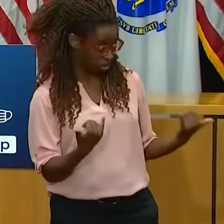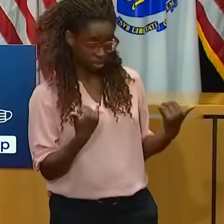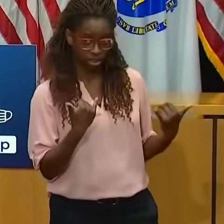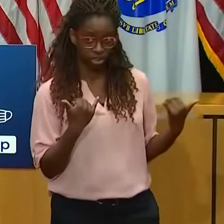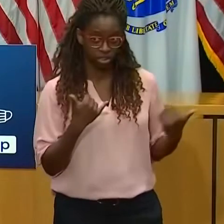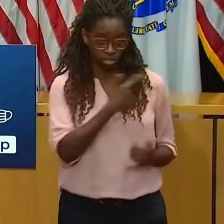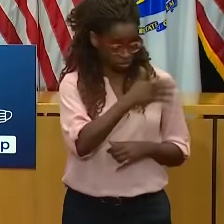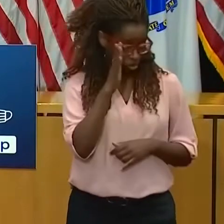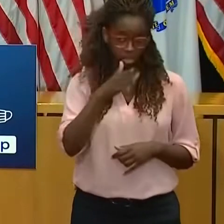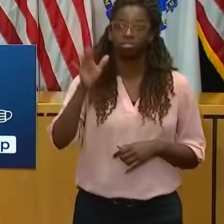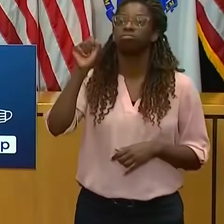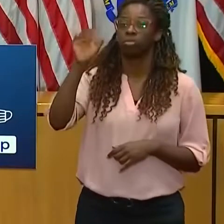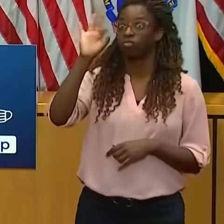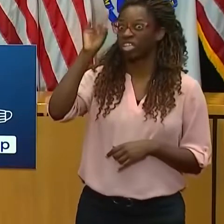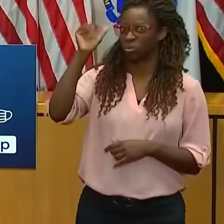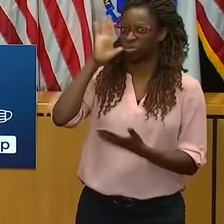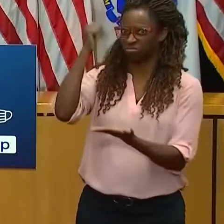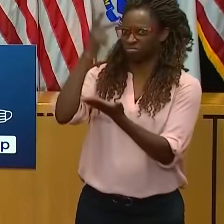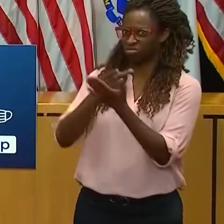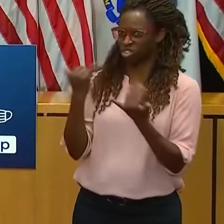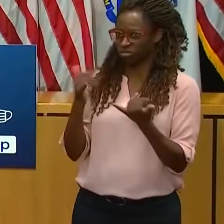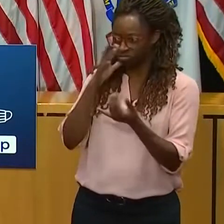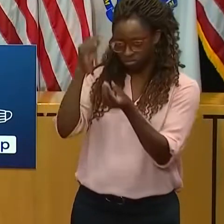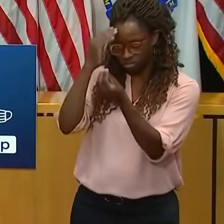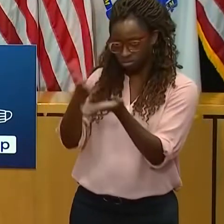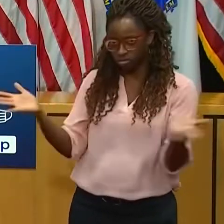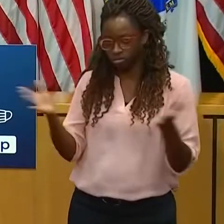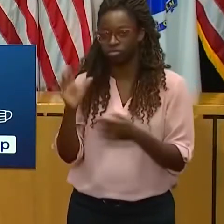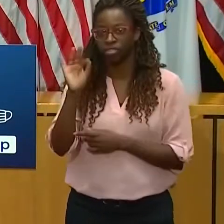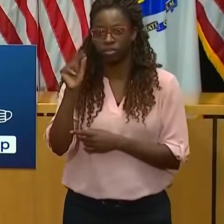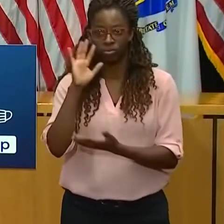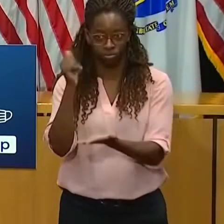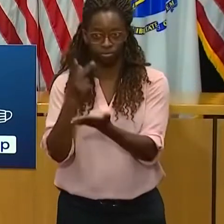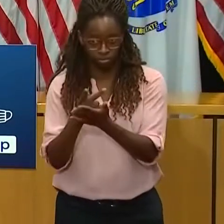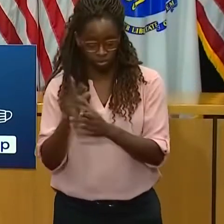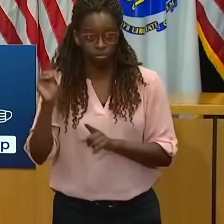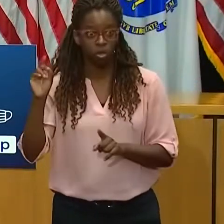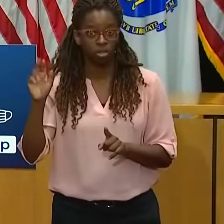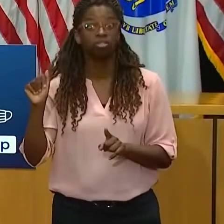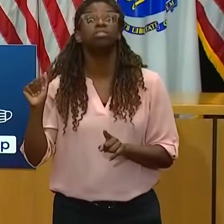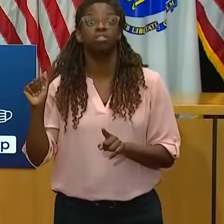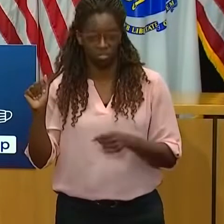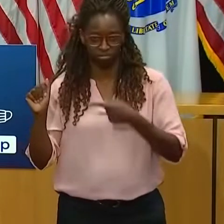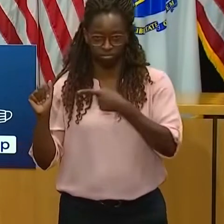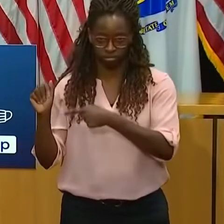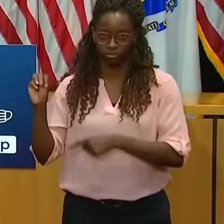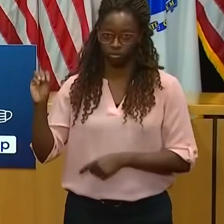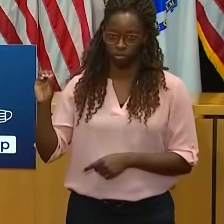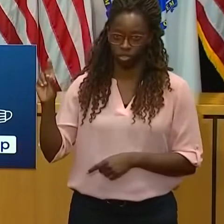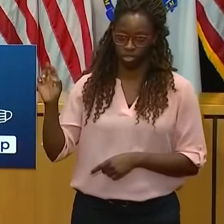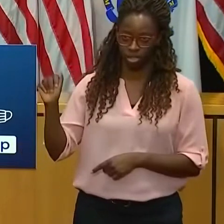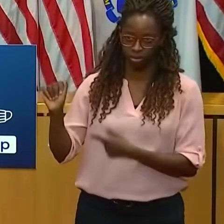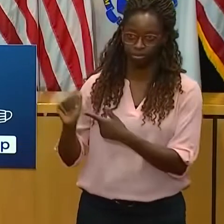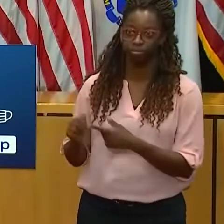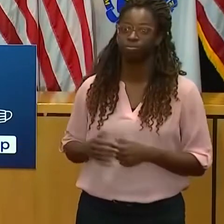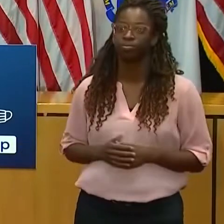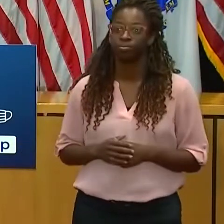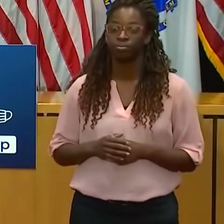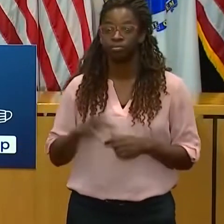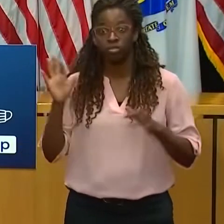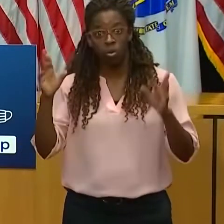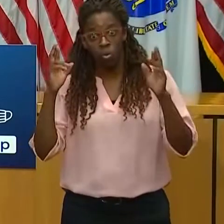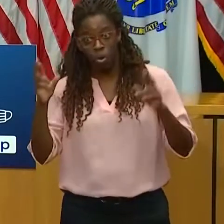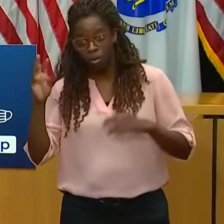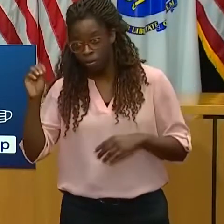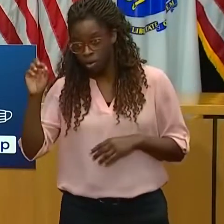it's emergency use authorization from the FDA today. And we expect to start receiving those doses early